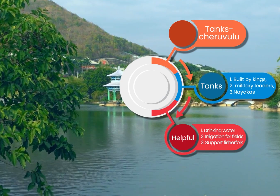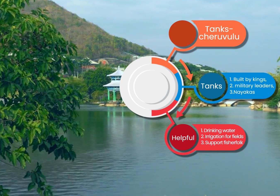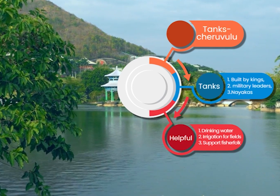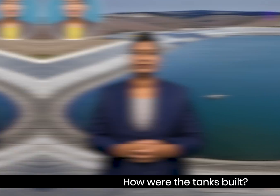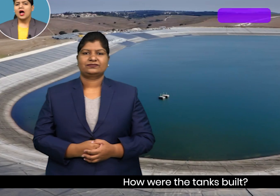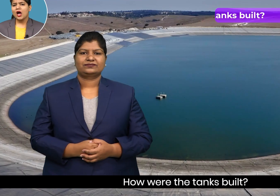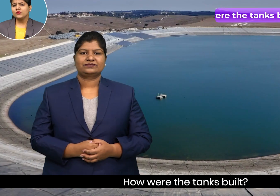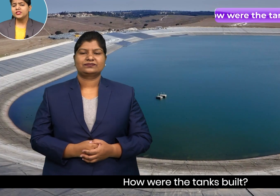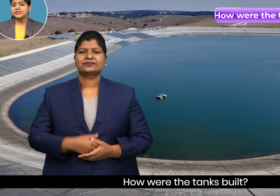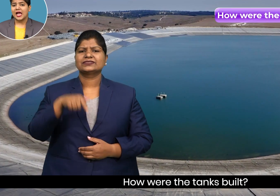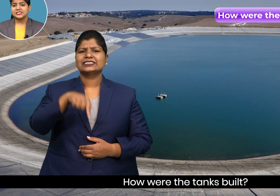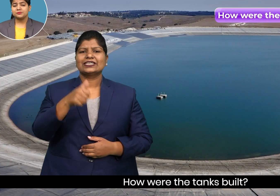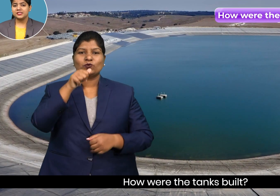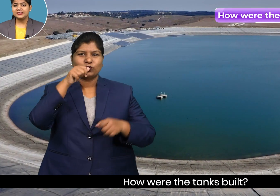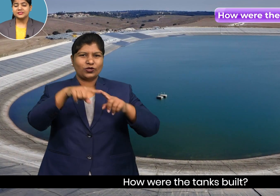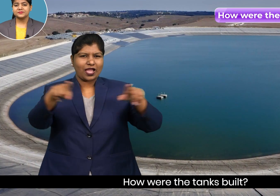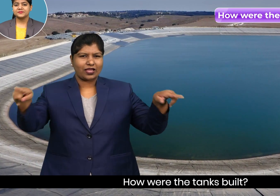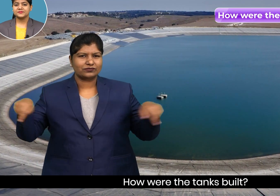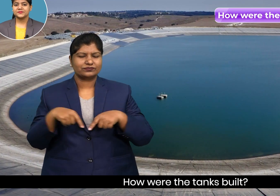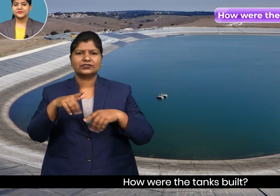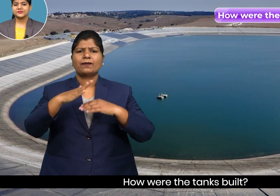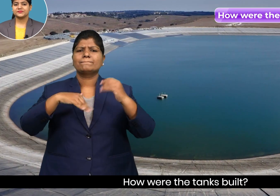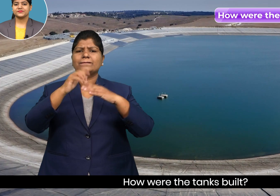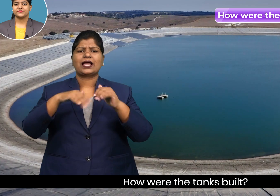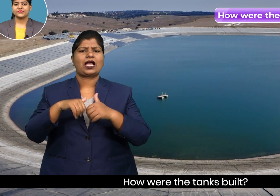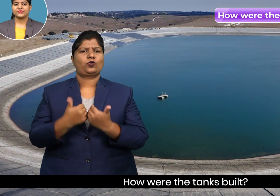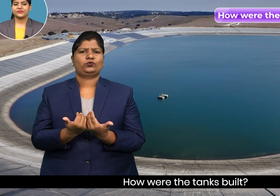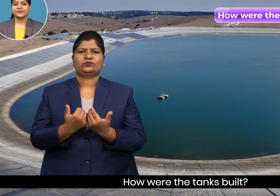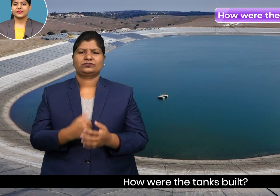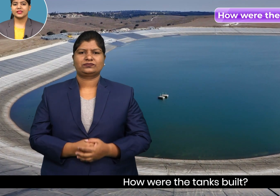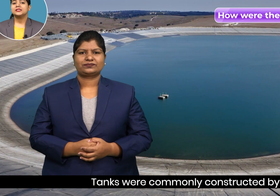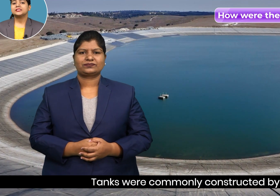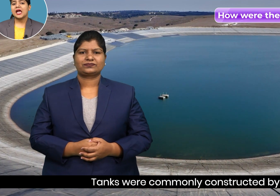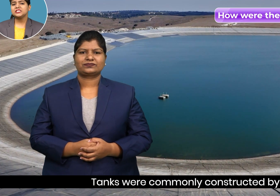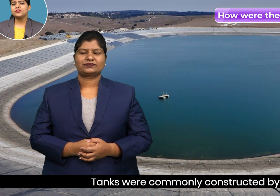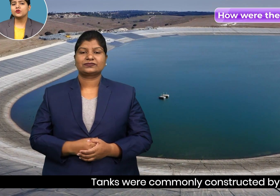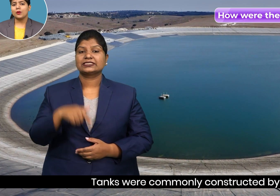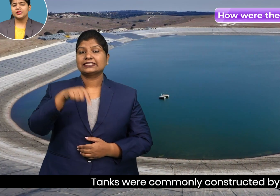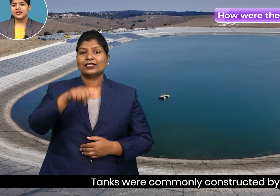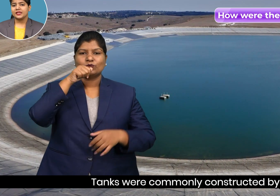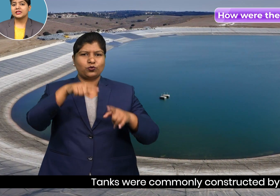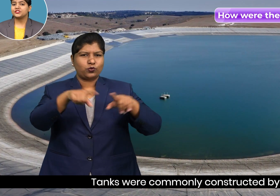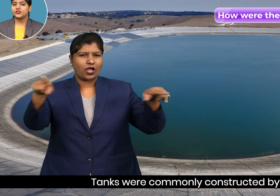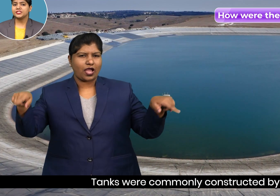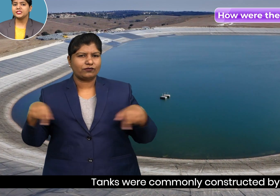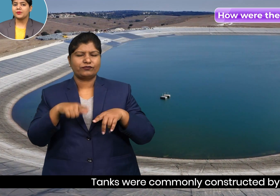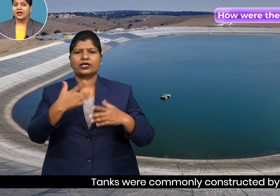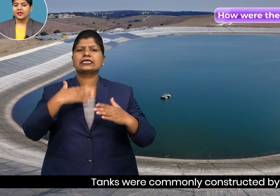how would the tanks built thanks for commonly constructed by